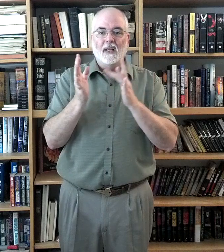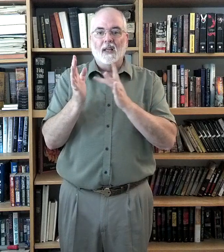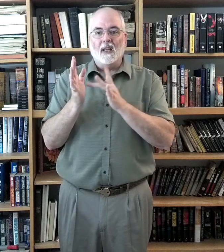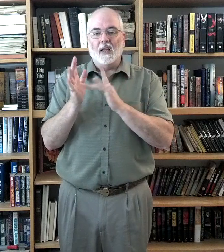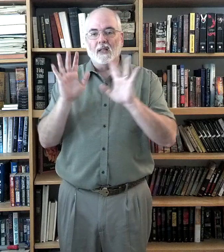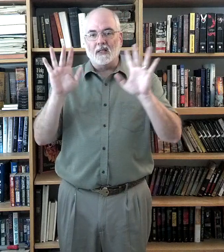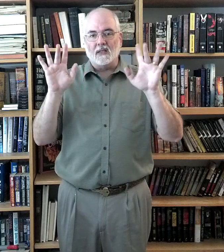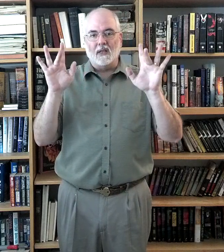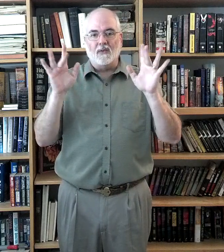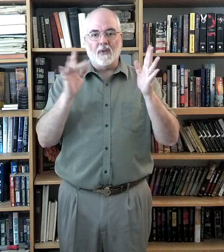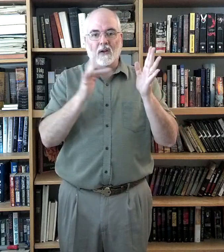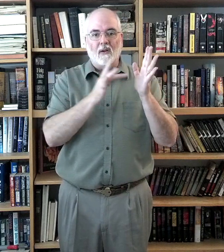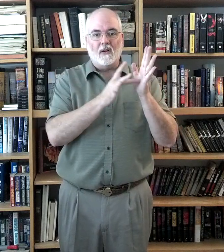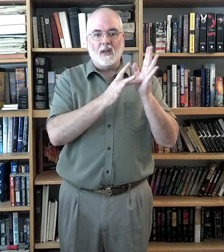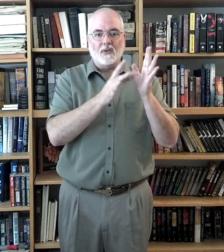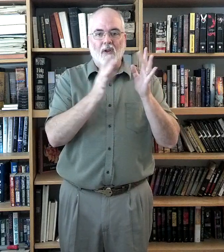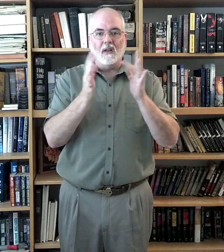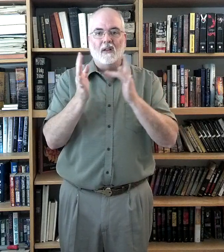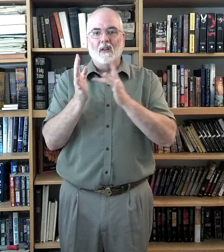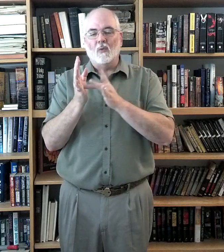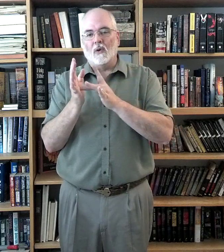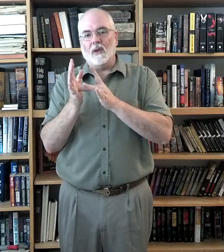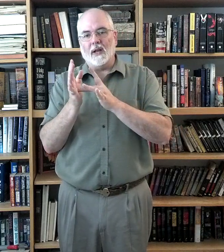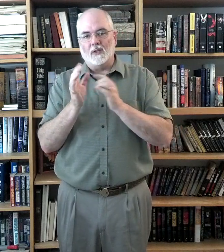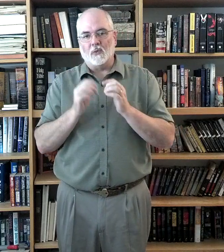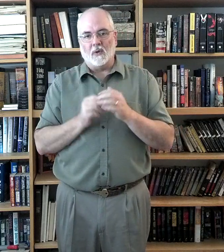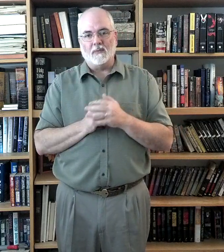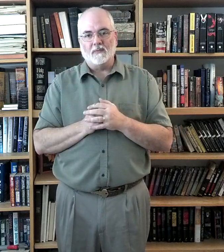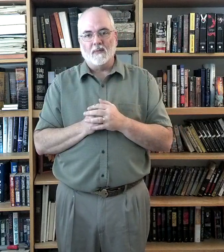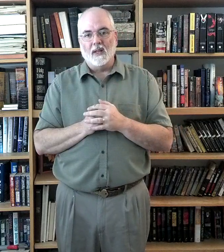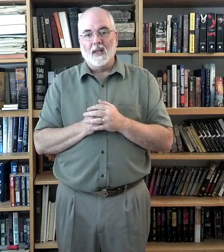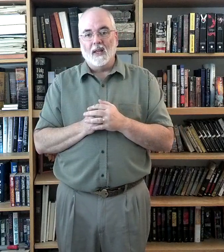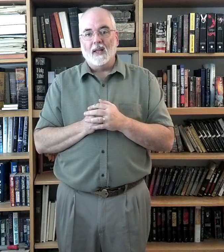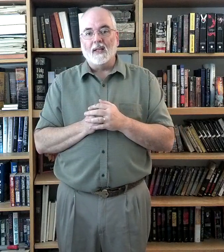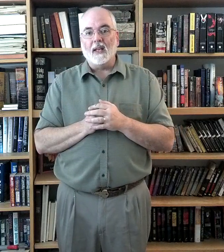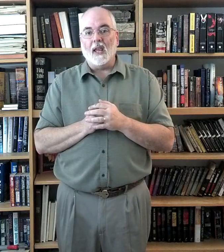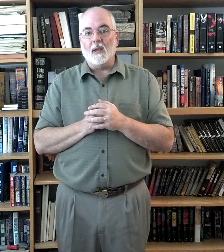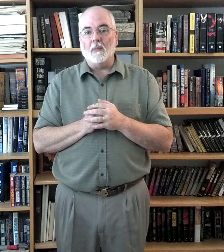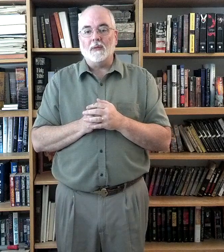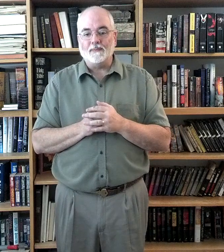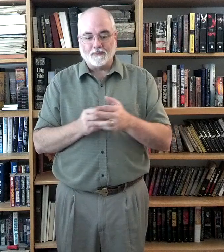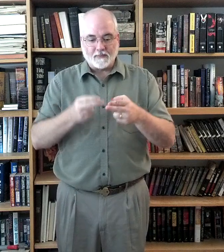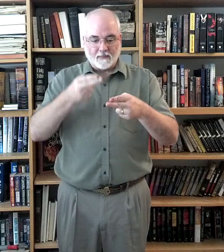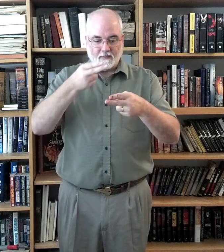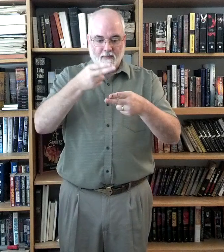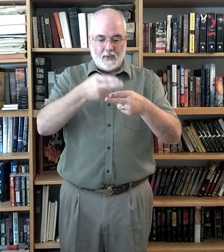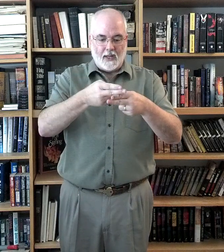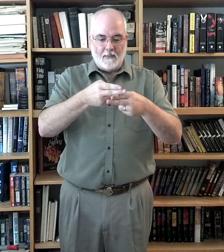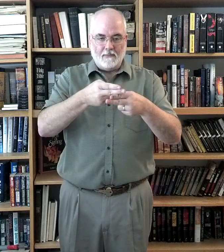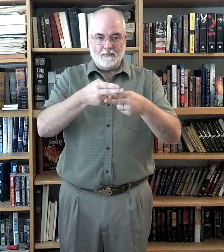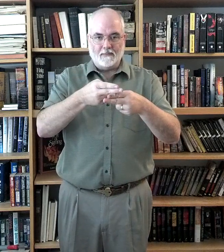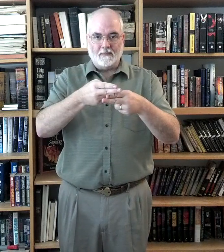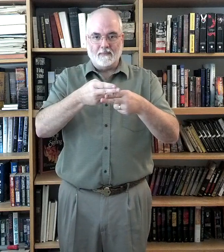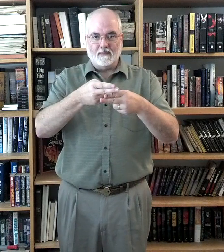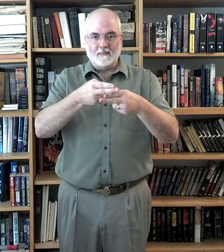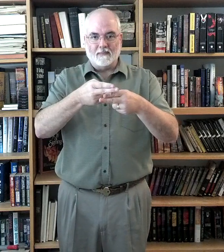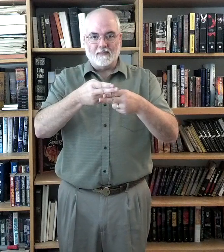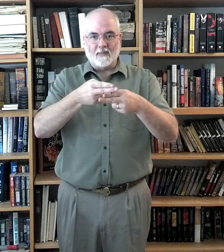It's the center finger touching where the nails were. Name. Name. Name. Okay?